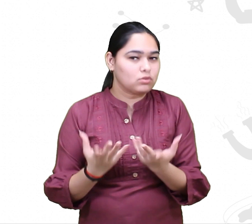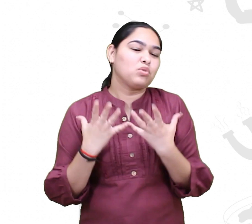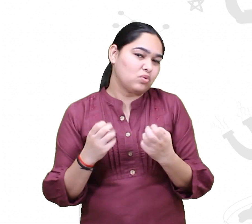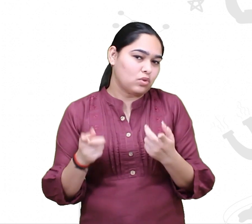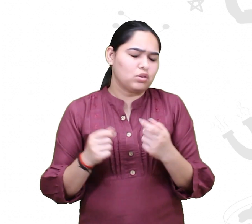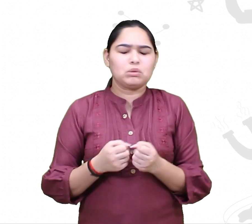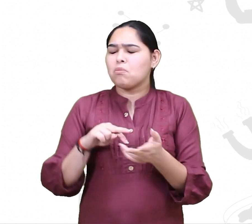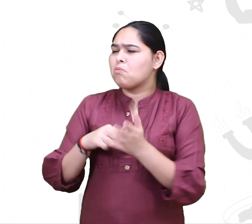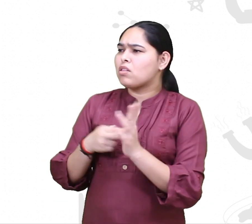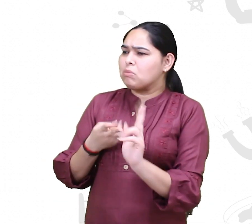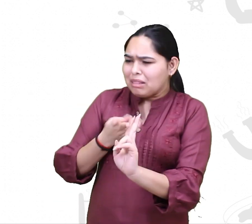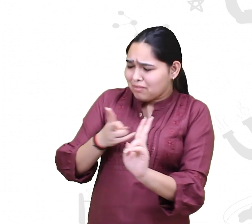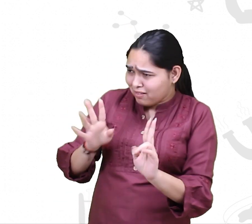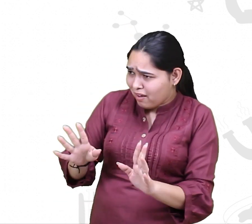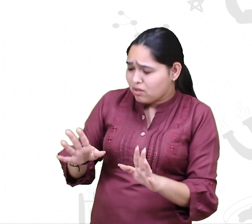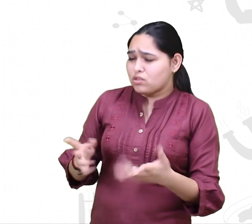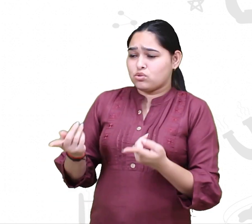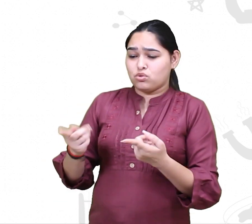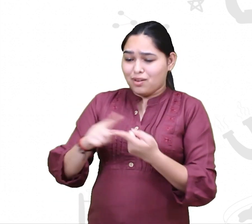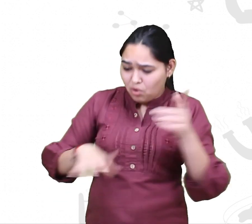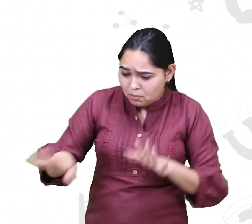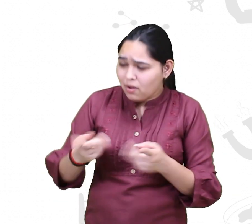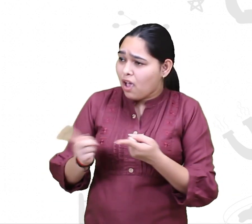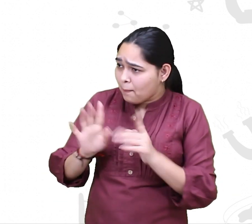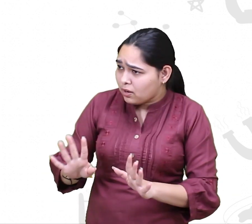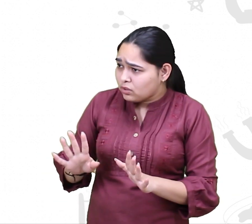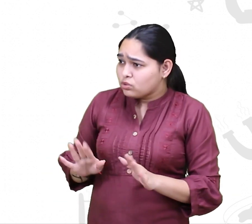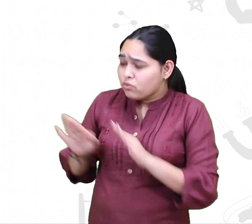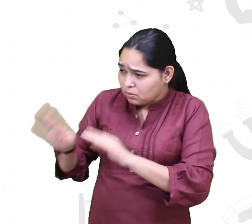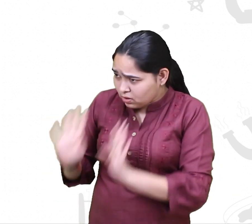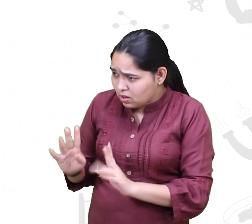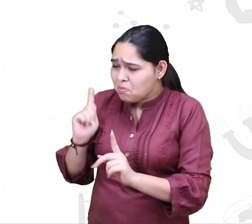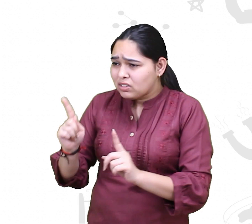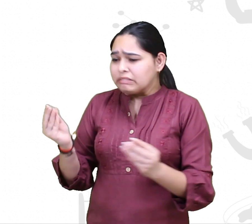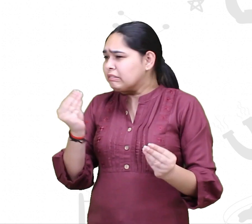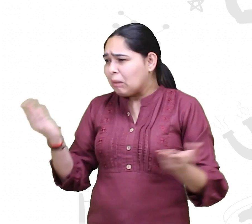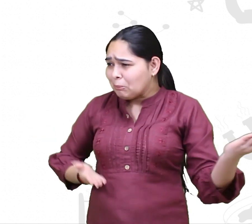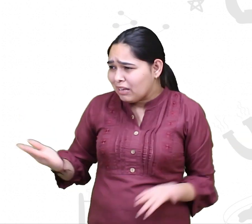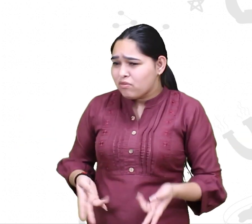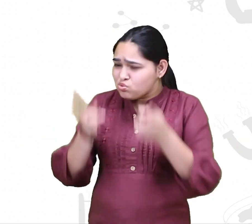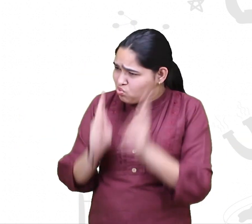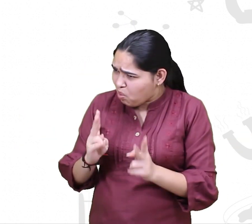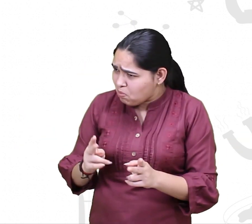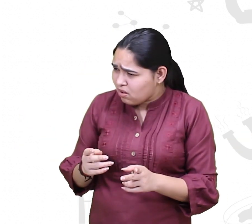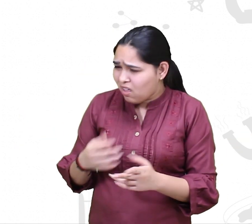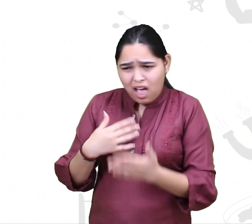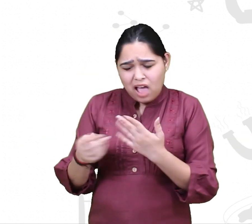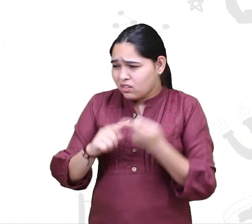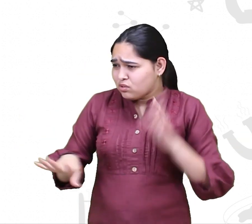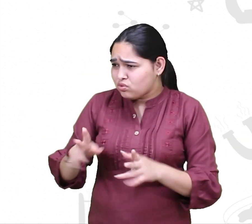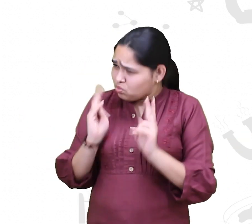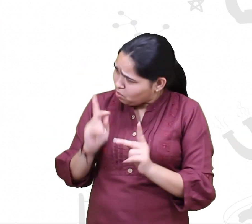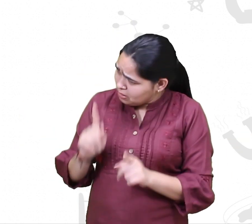So, as you already pointed out, there are so much of variability that can happen in their environment. But yet, they have